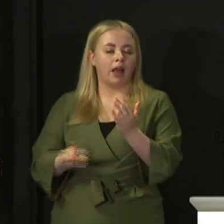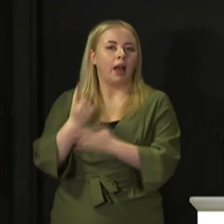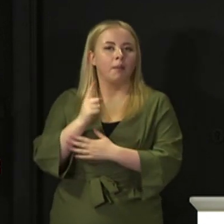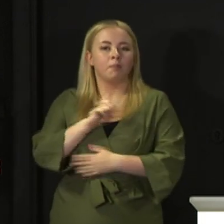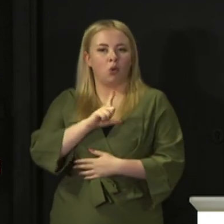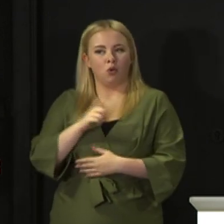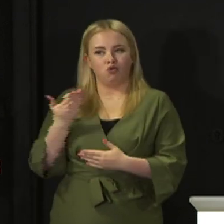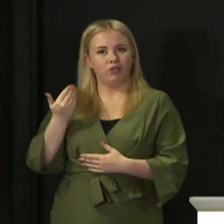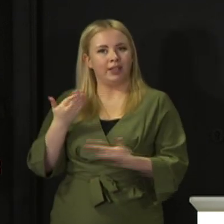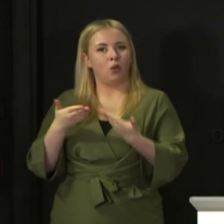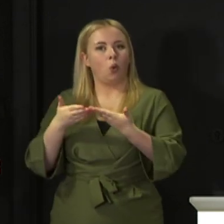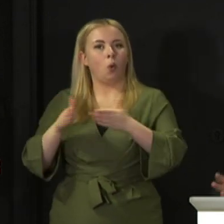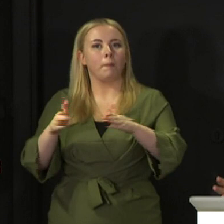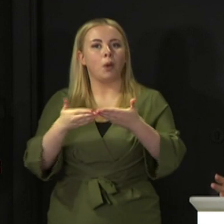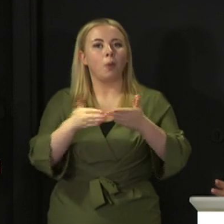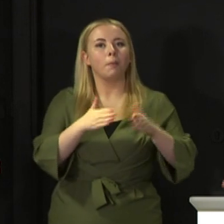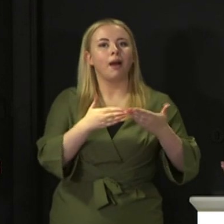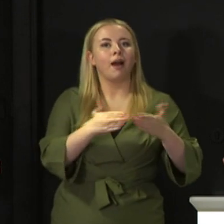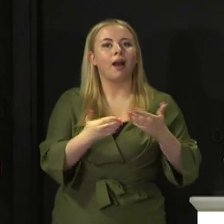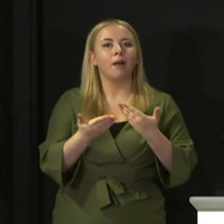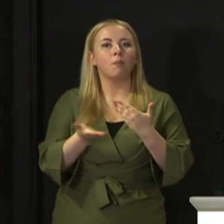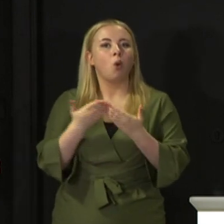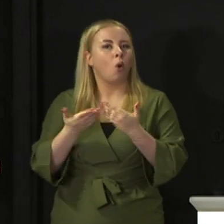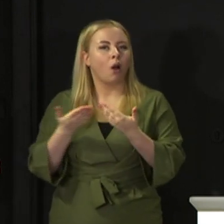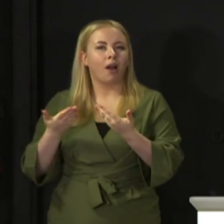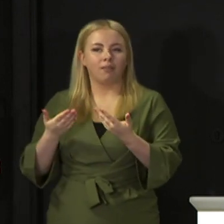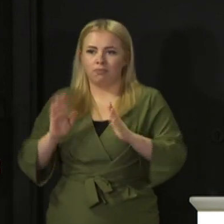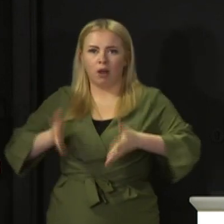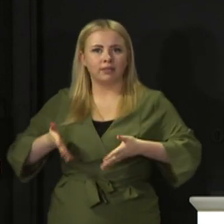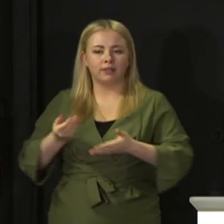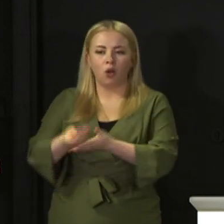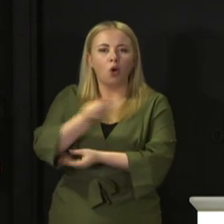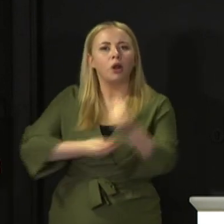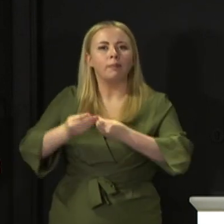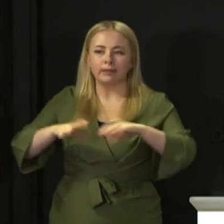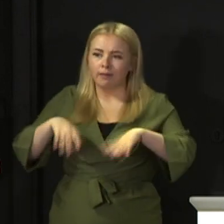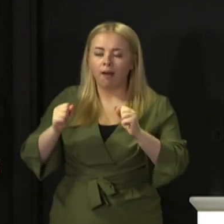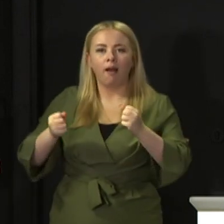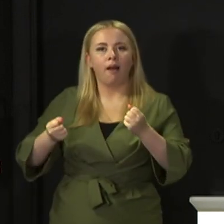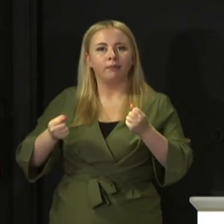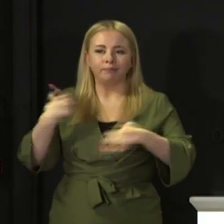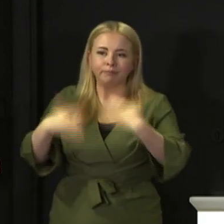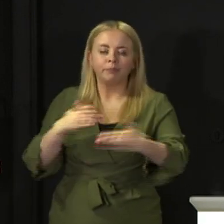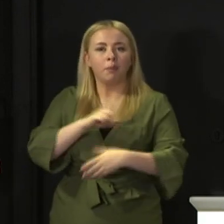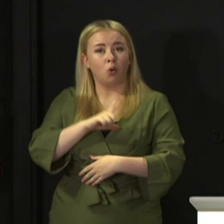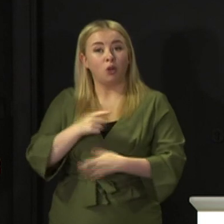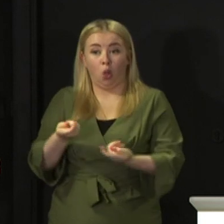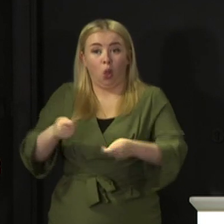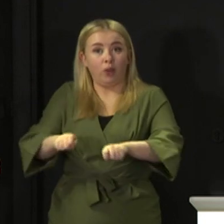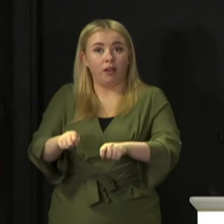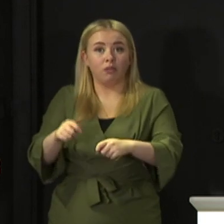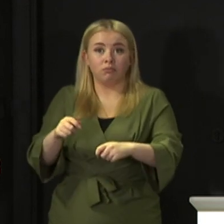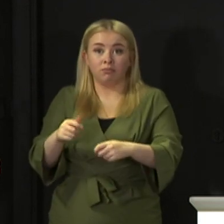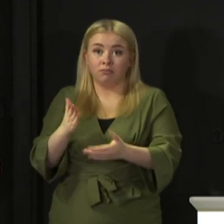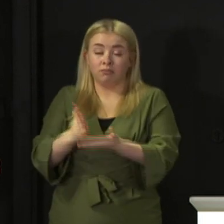up most of our economy. We had to get some normality back to our economy because we know lockdown does other harm to